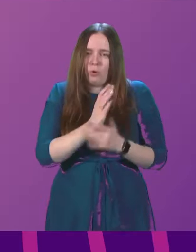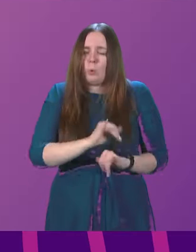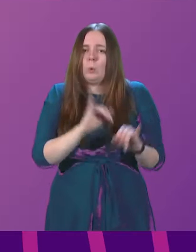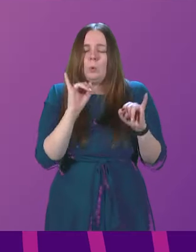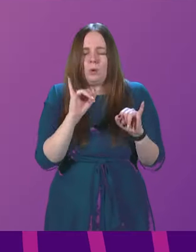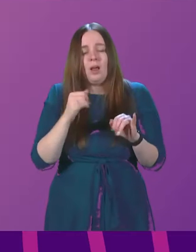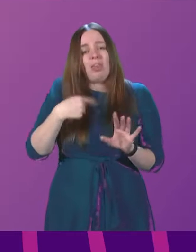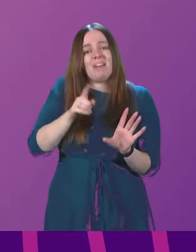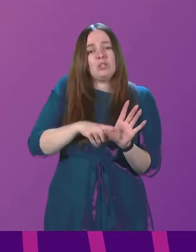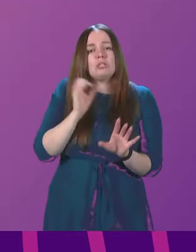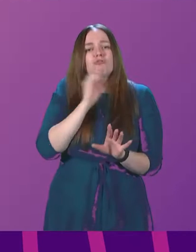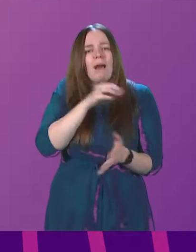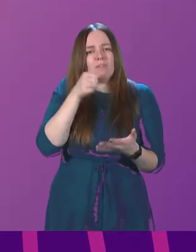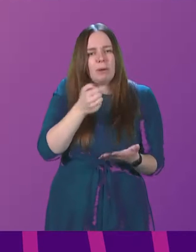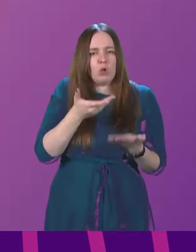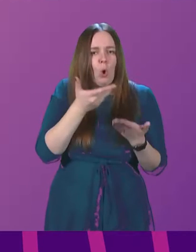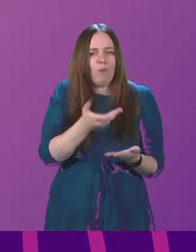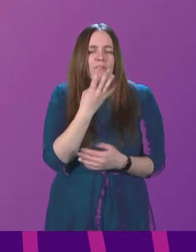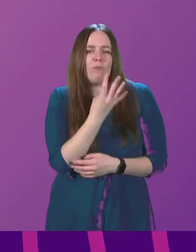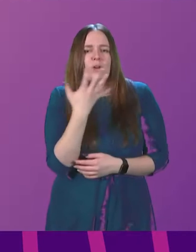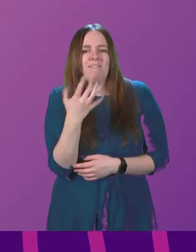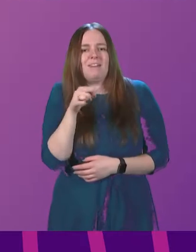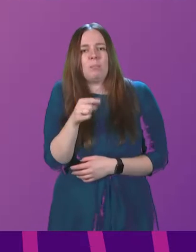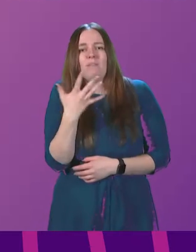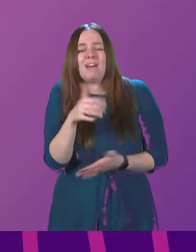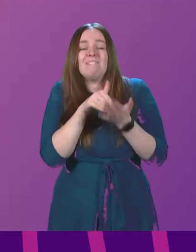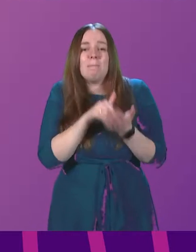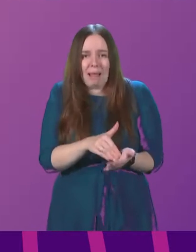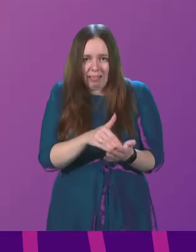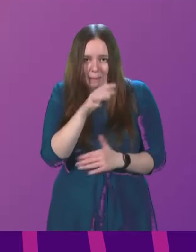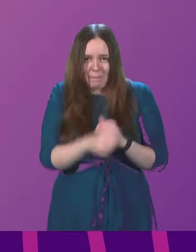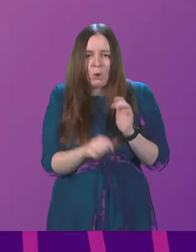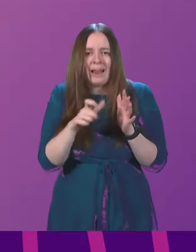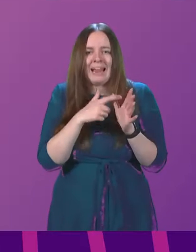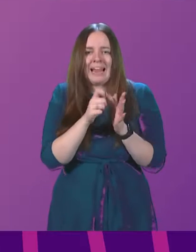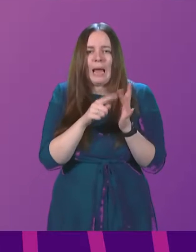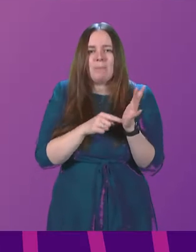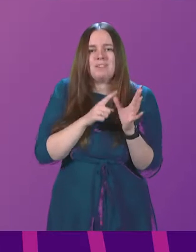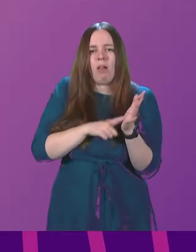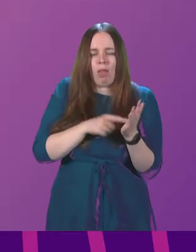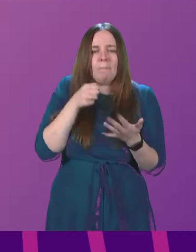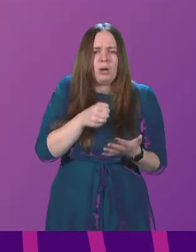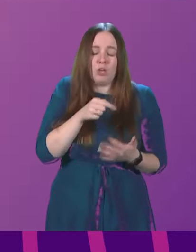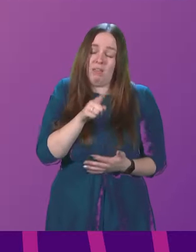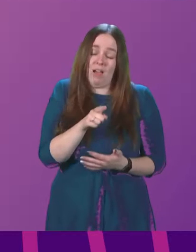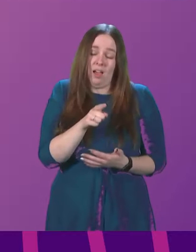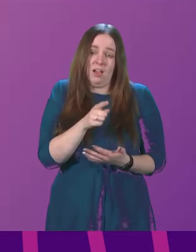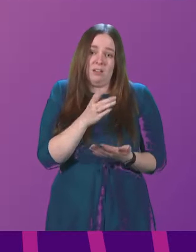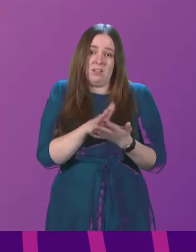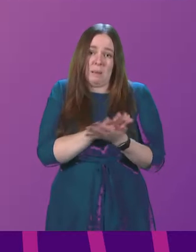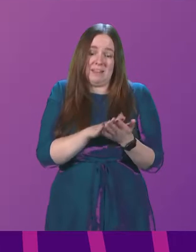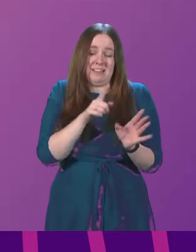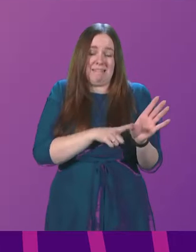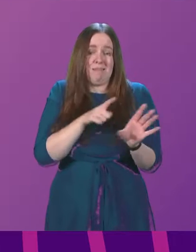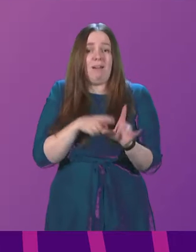This year's draft budget offers the Police Scotland a £45.5 million capital budget. Now, that is essentially a real terms year-on-year